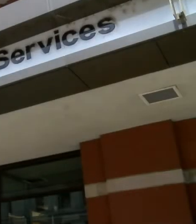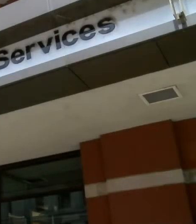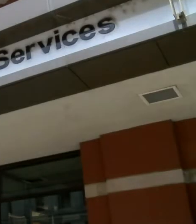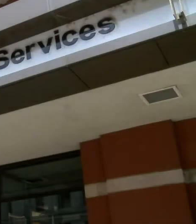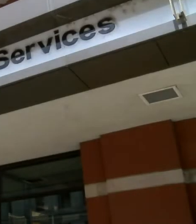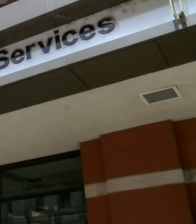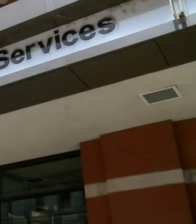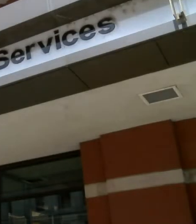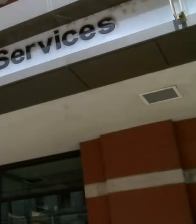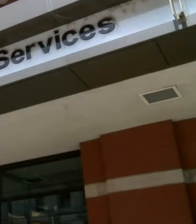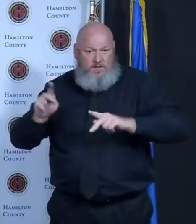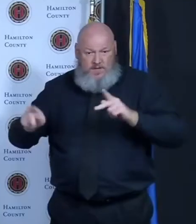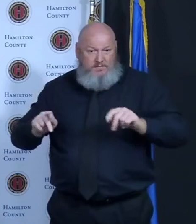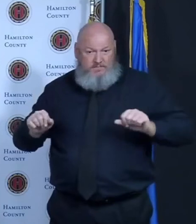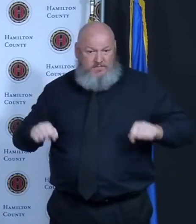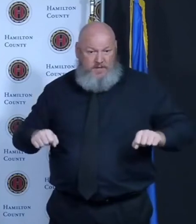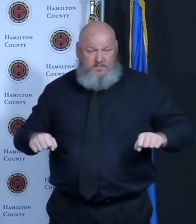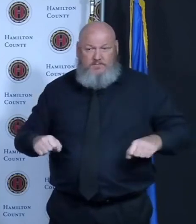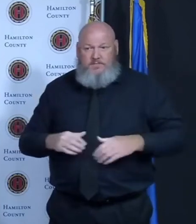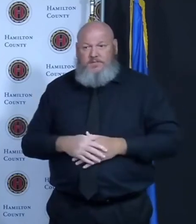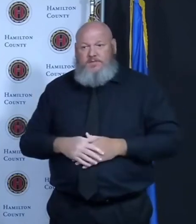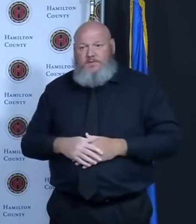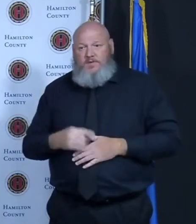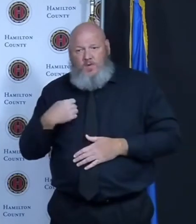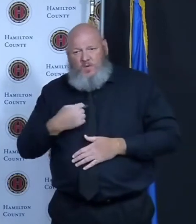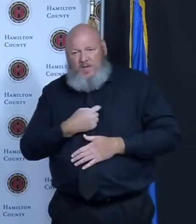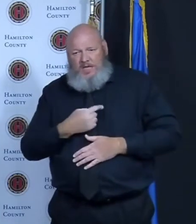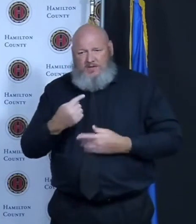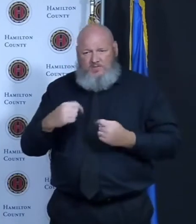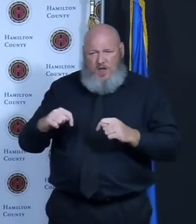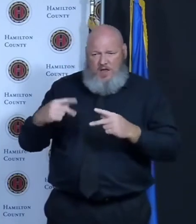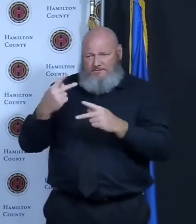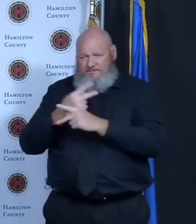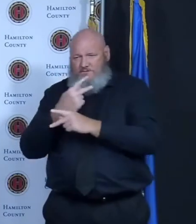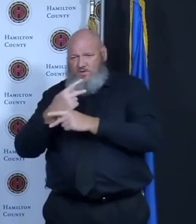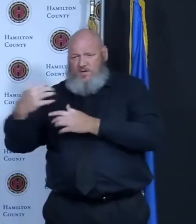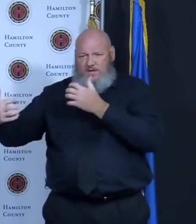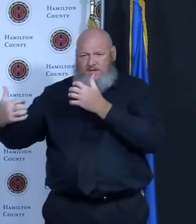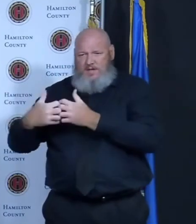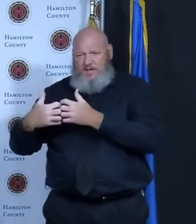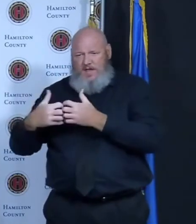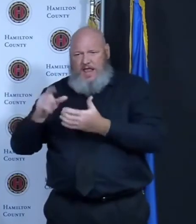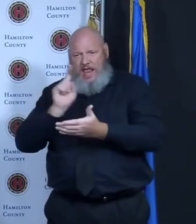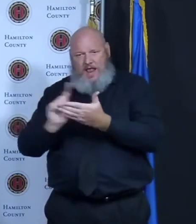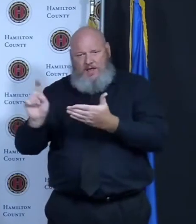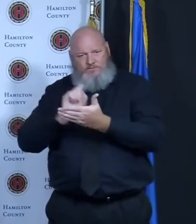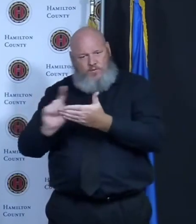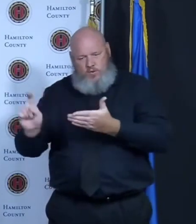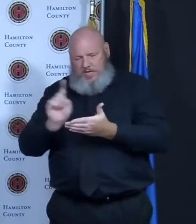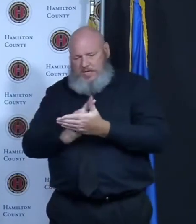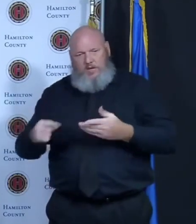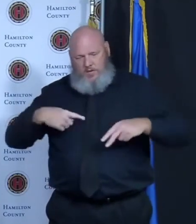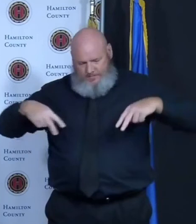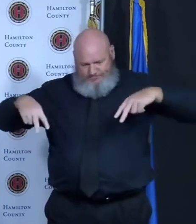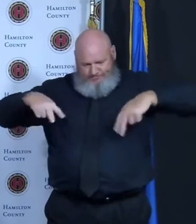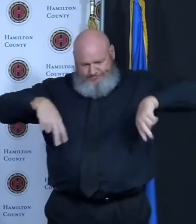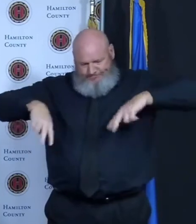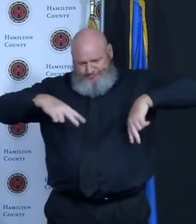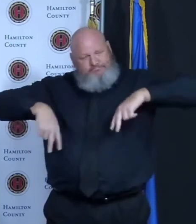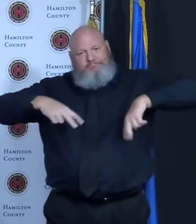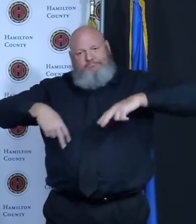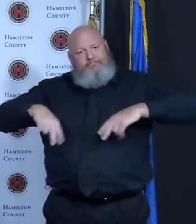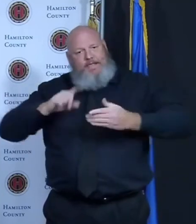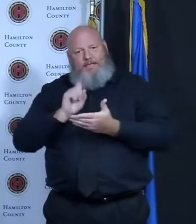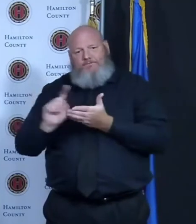employees and pay cuts. We're going to be revisiting this on a weekly, every other week, and monthly basis to see what more we have to